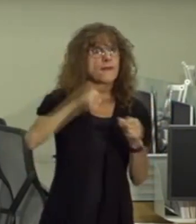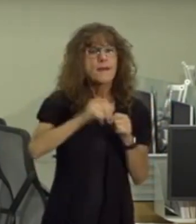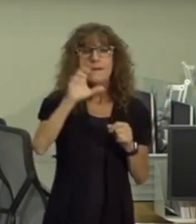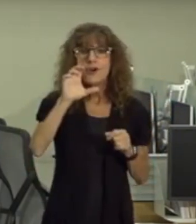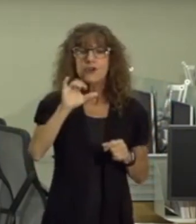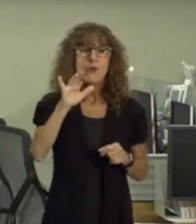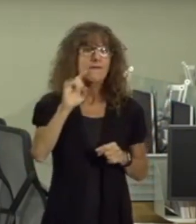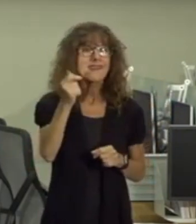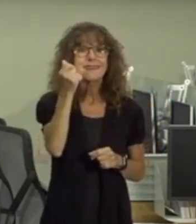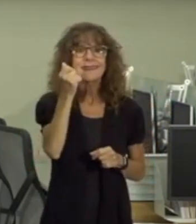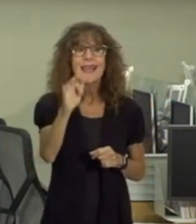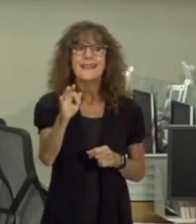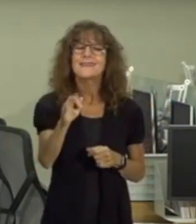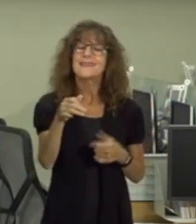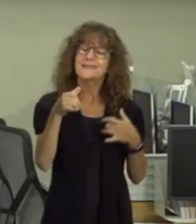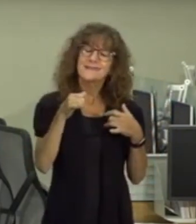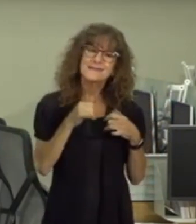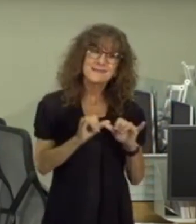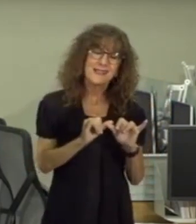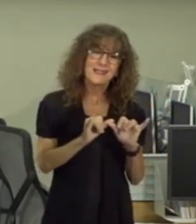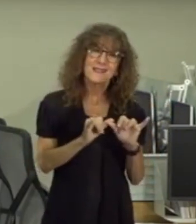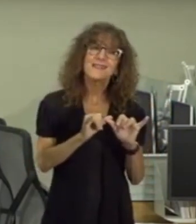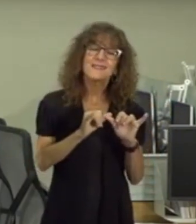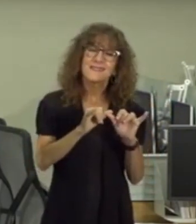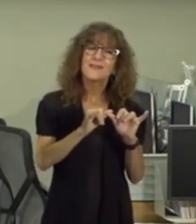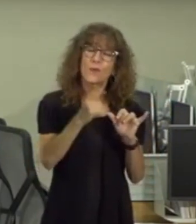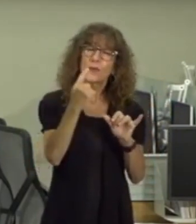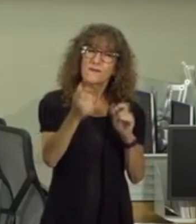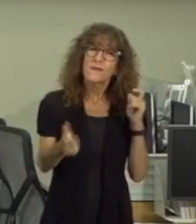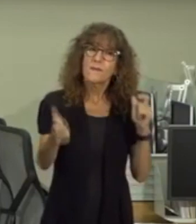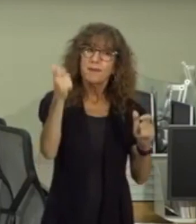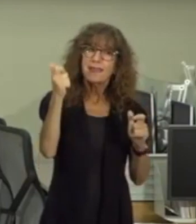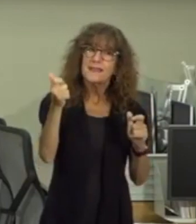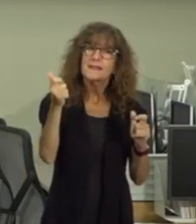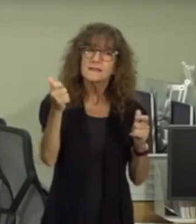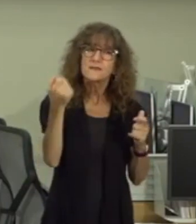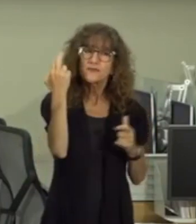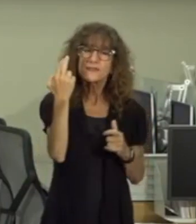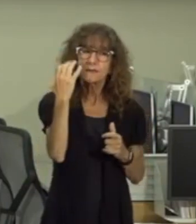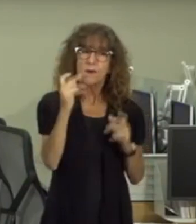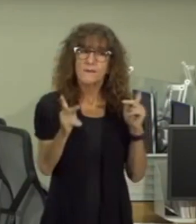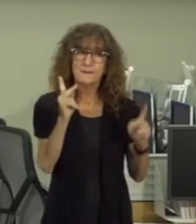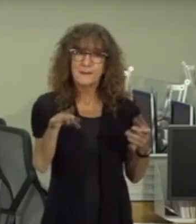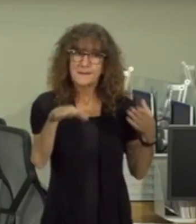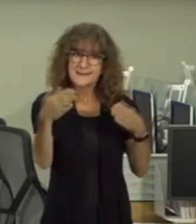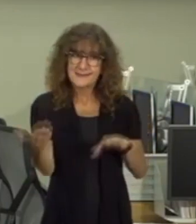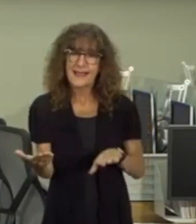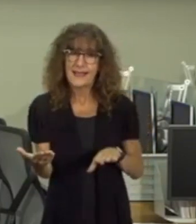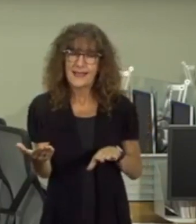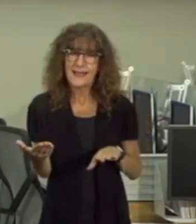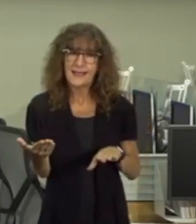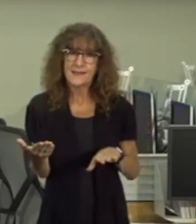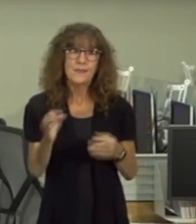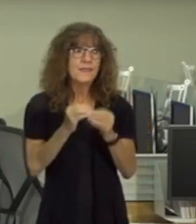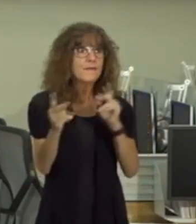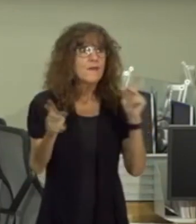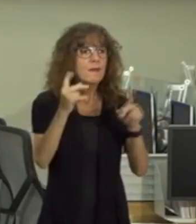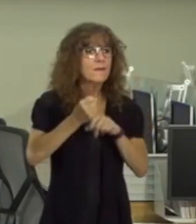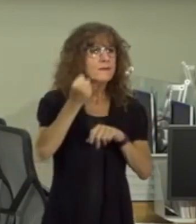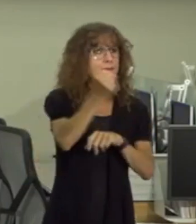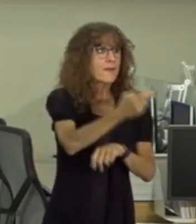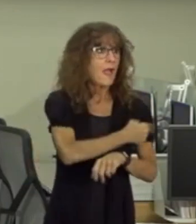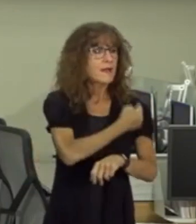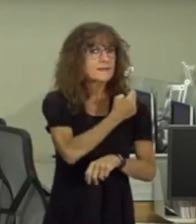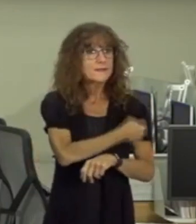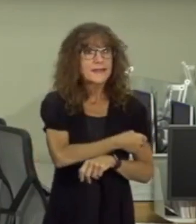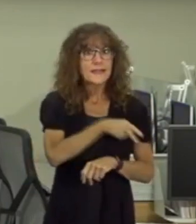19 is still one of our county's leading cause of death on a daily basis the number of people hospitalized